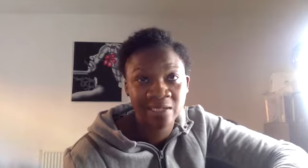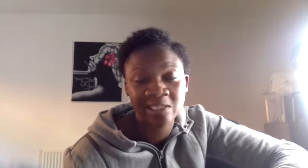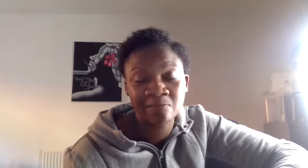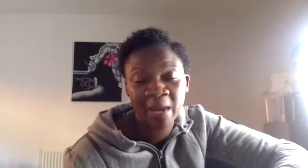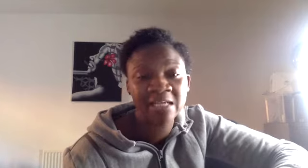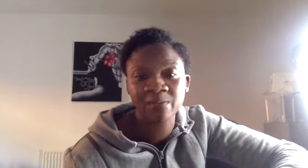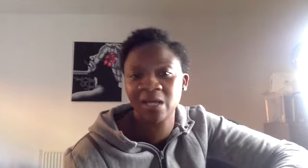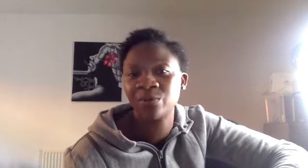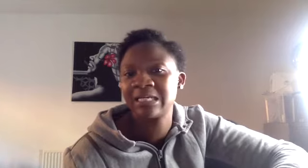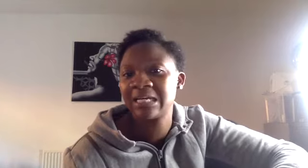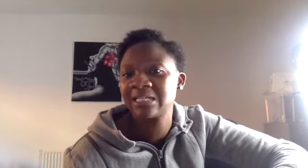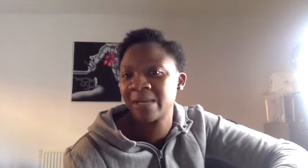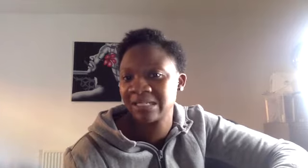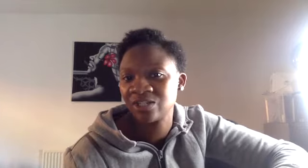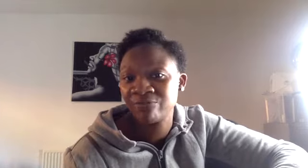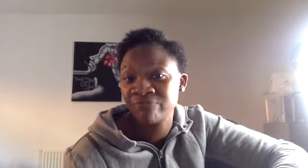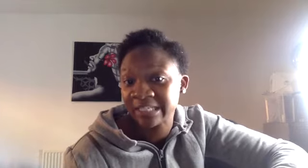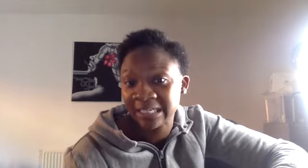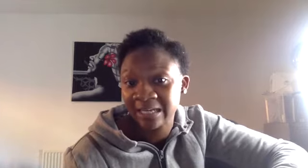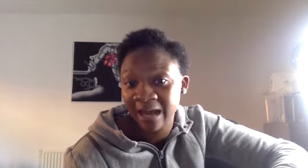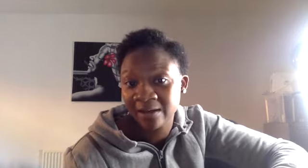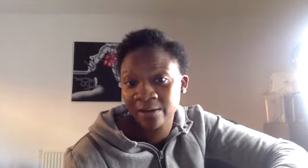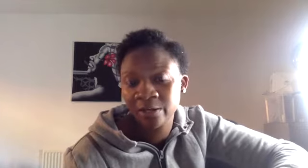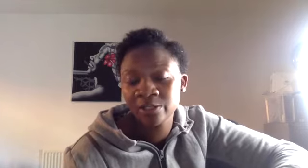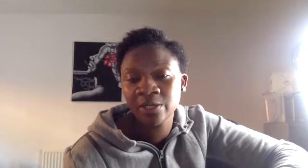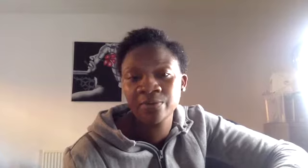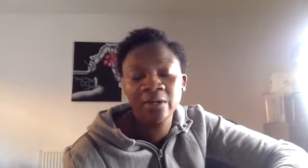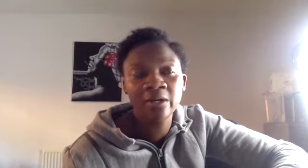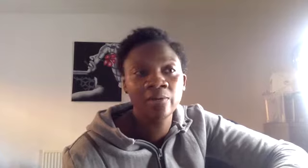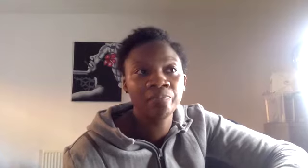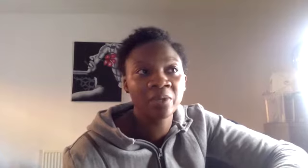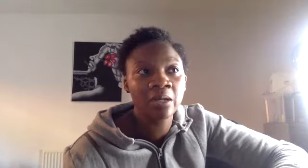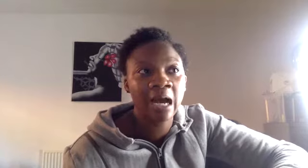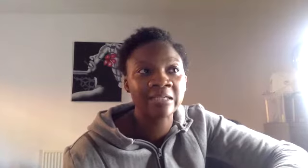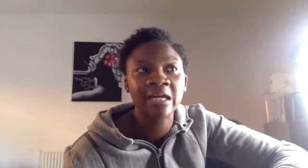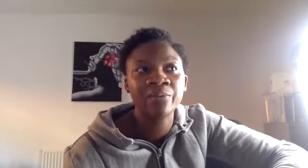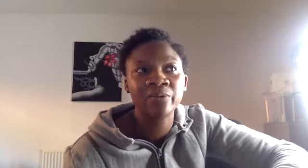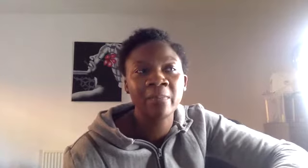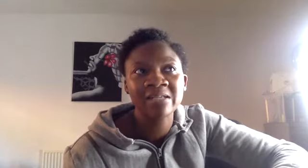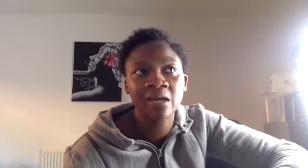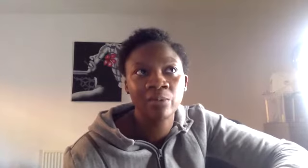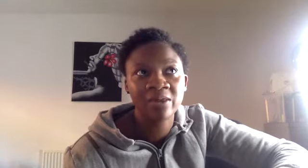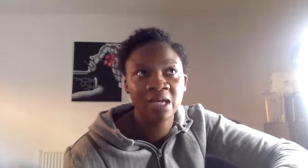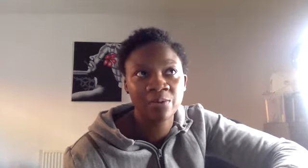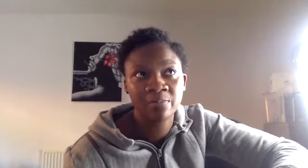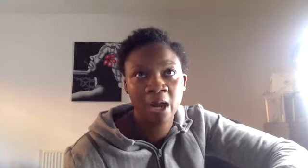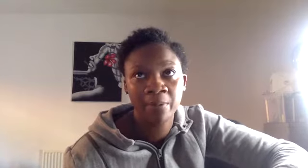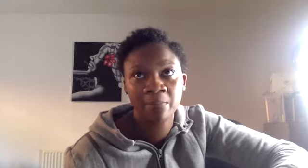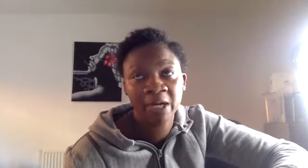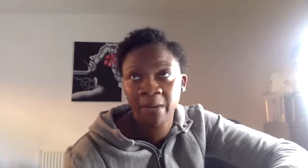a space where they want to hear his message. They're ready to hear that. So, and it wouldn't matter whether he was a pipe piper